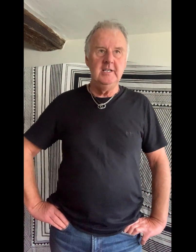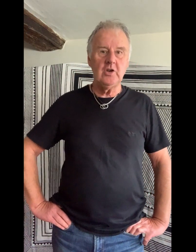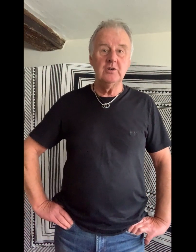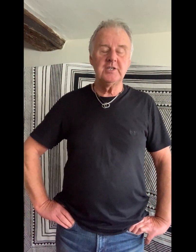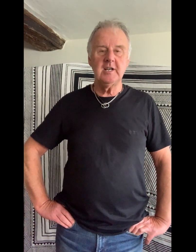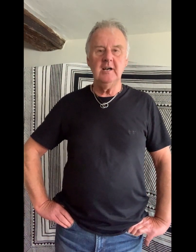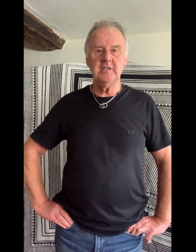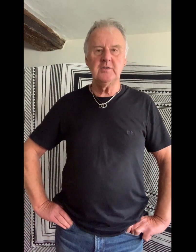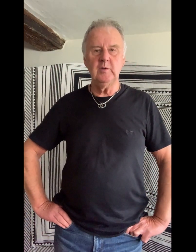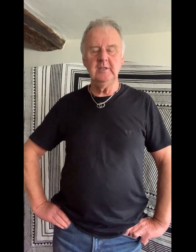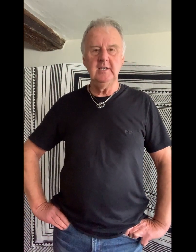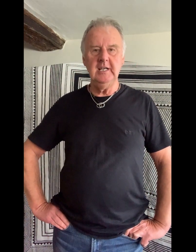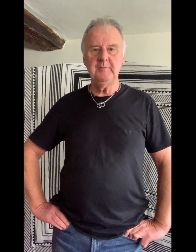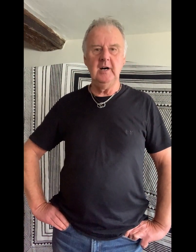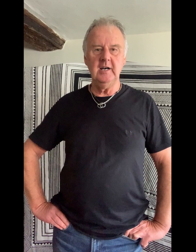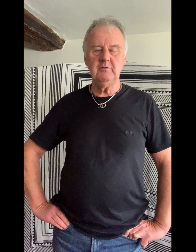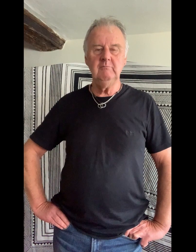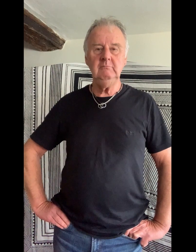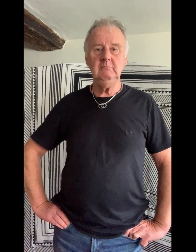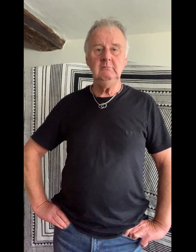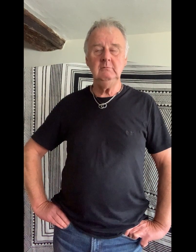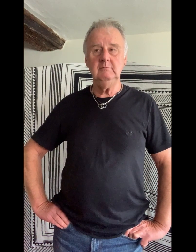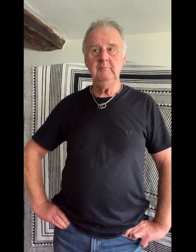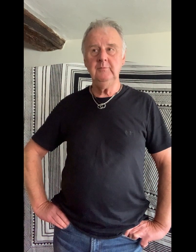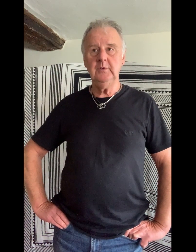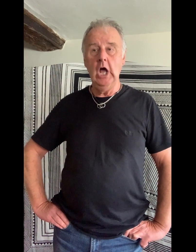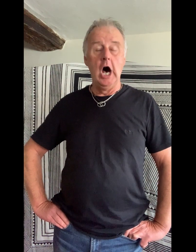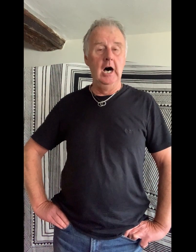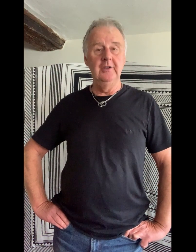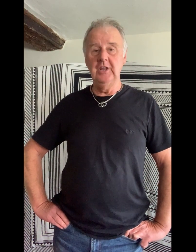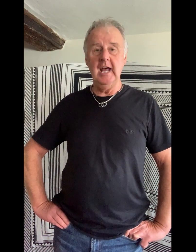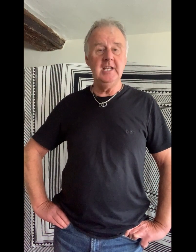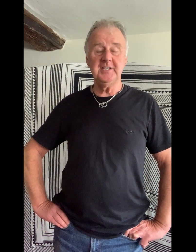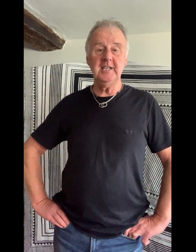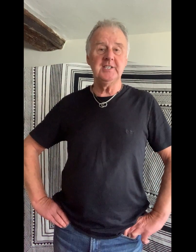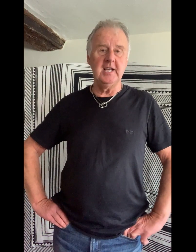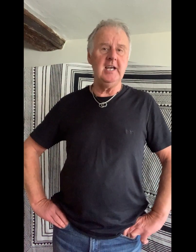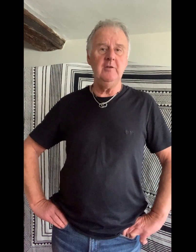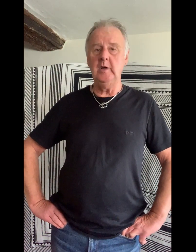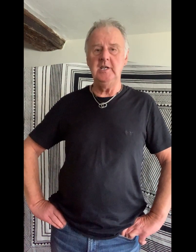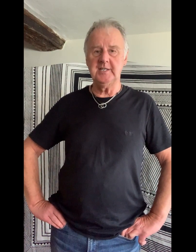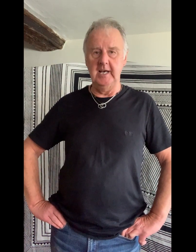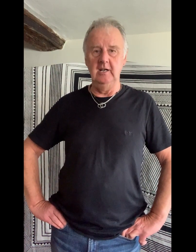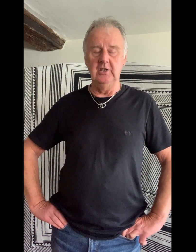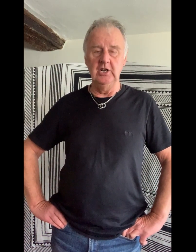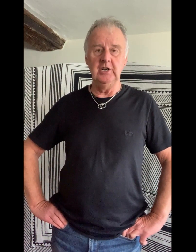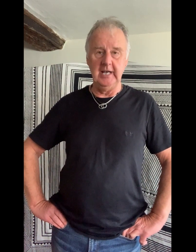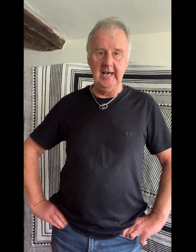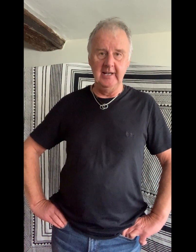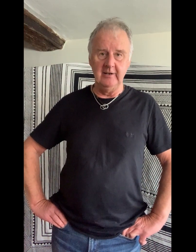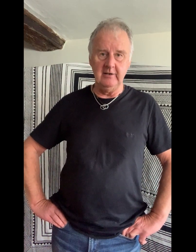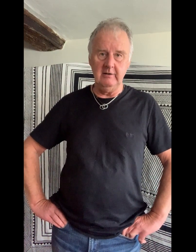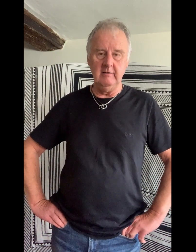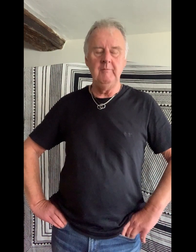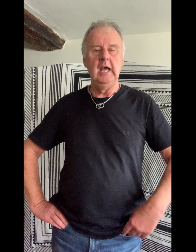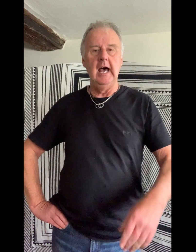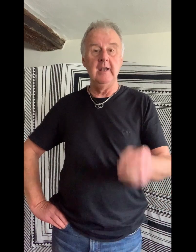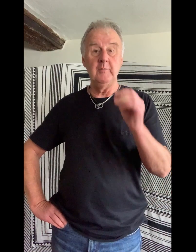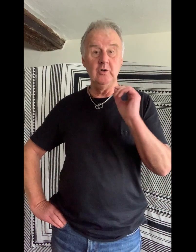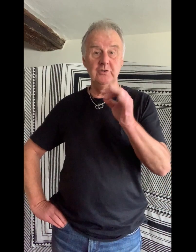song starts with the lead part. On the 96th day we sailed again. And then we all